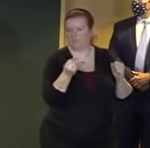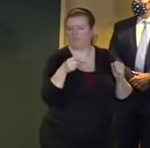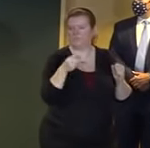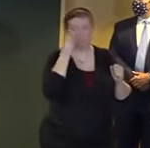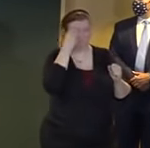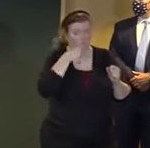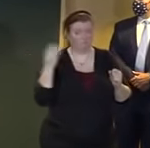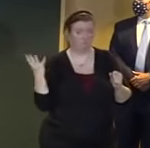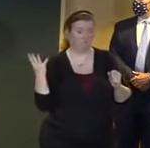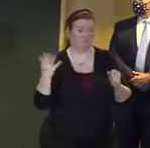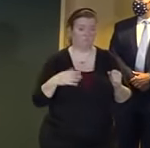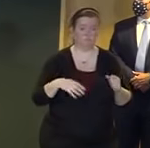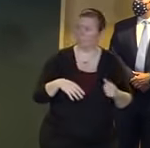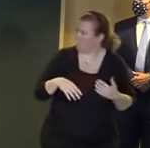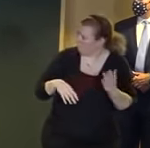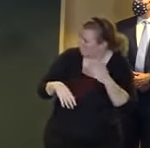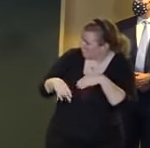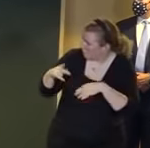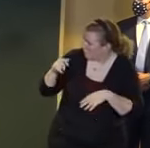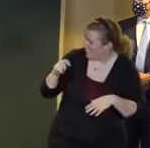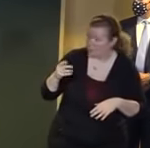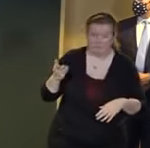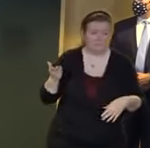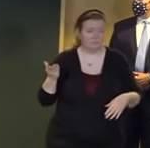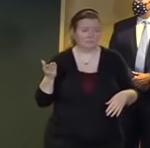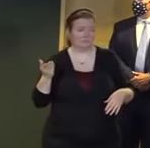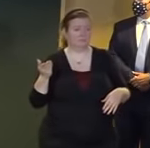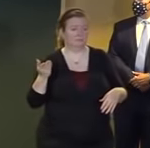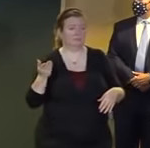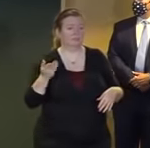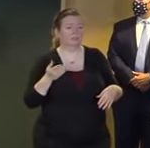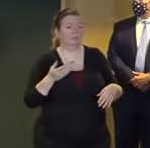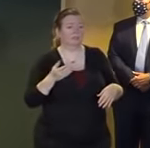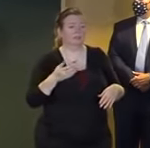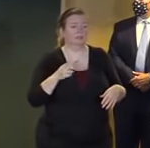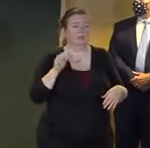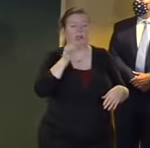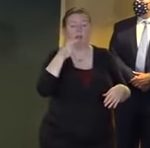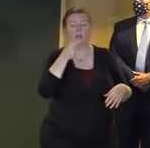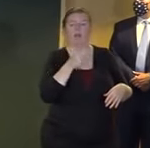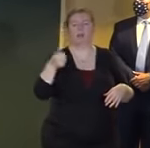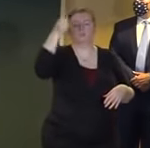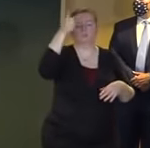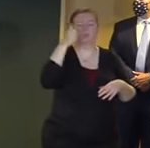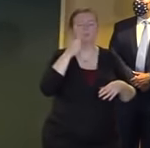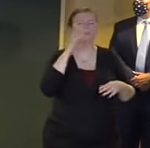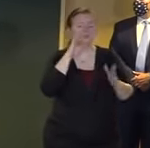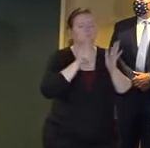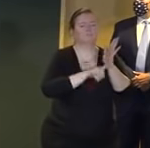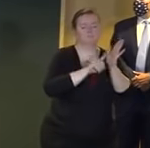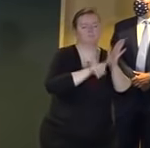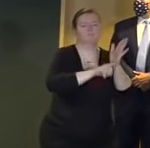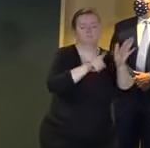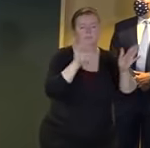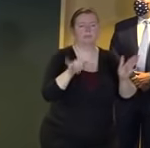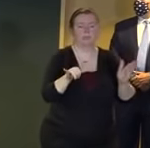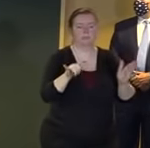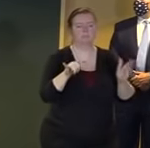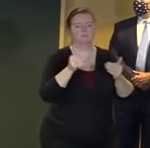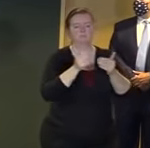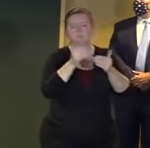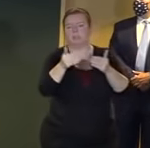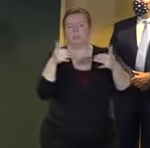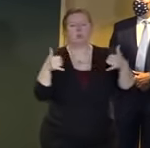the attorney general's office is looking into it i've got nothing specific to add but we